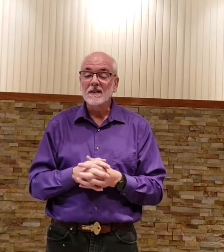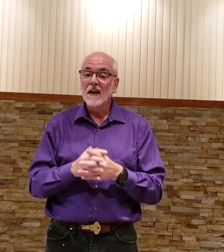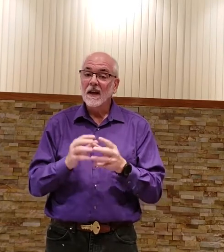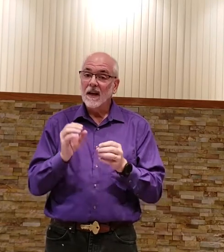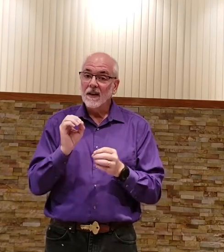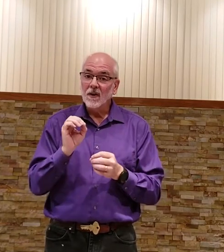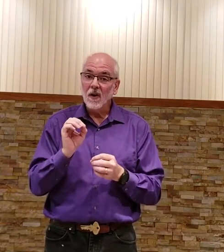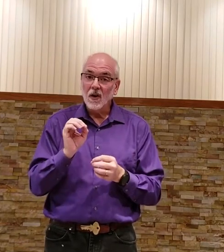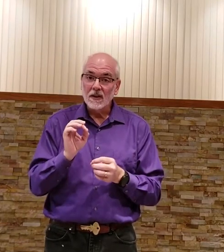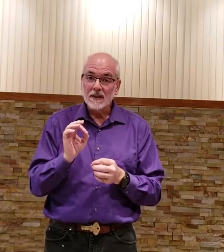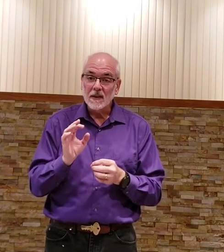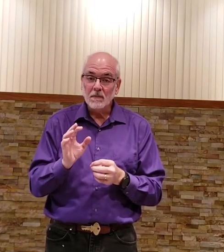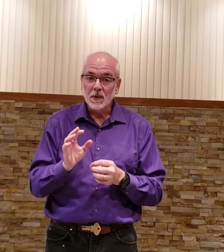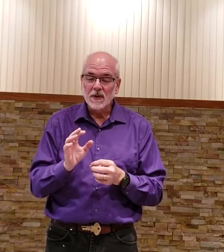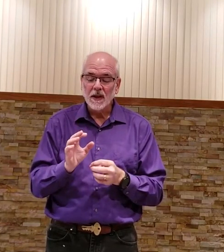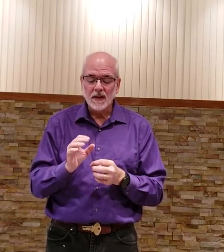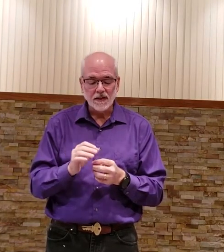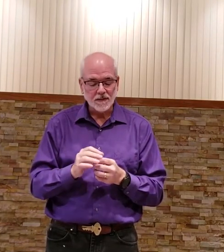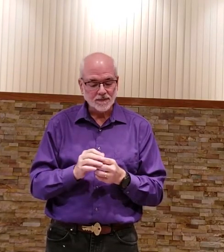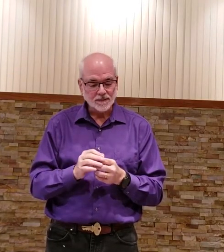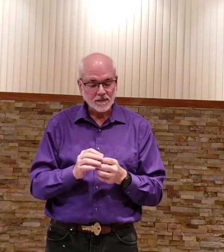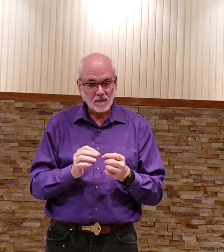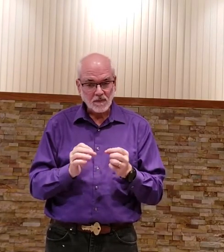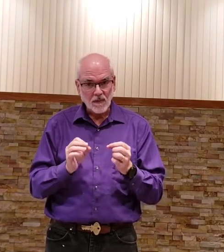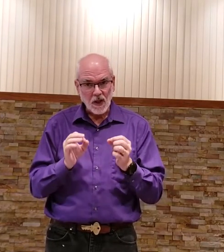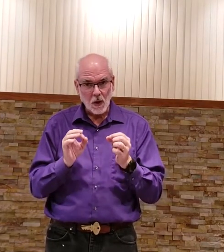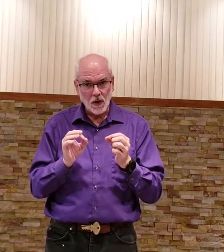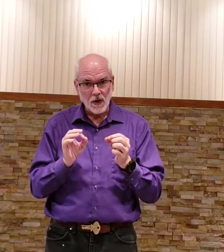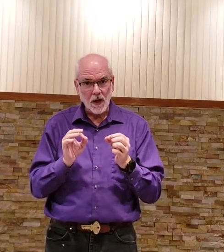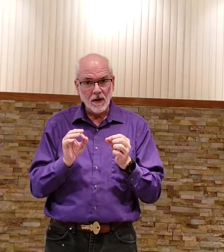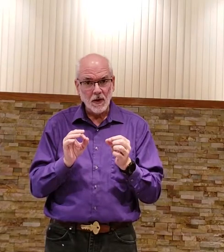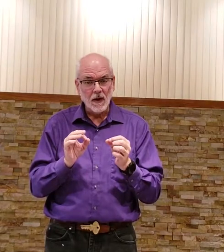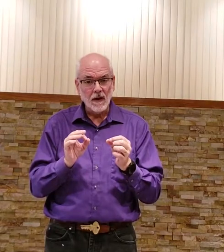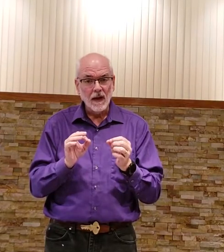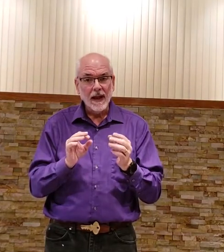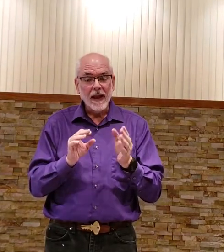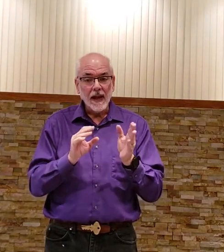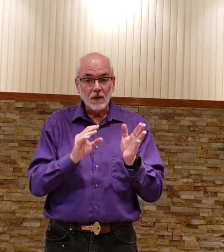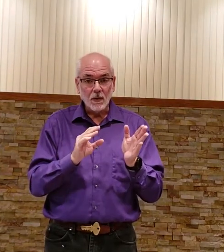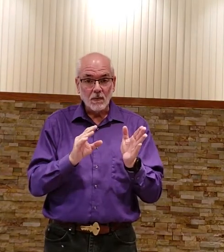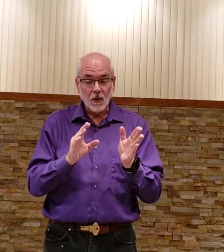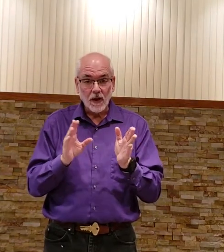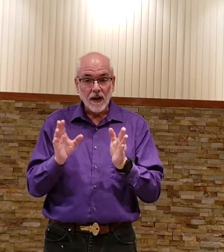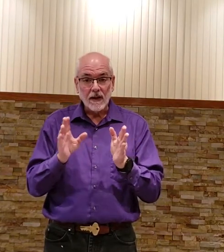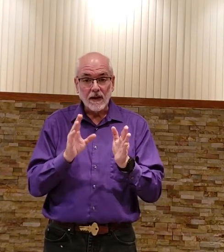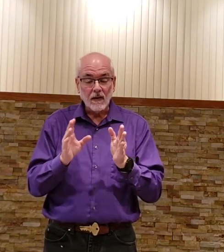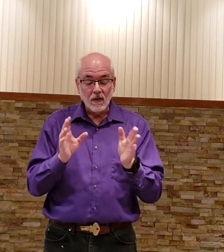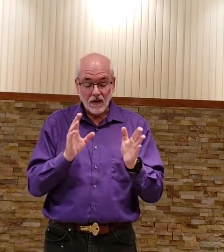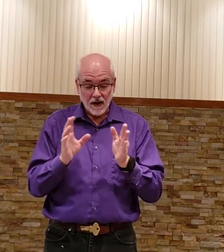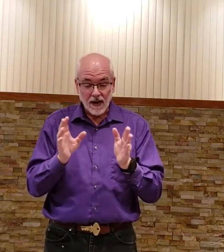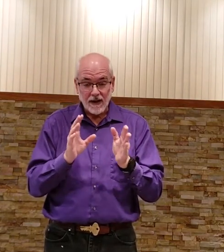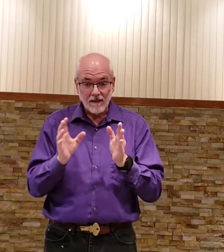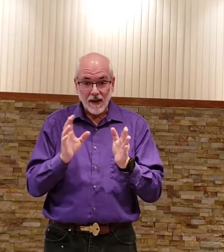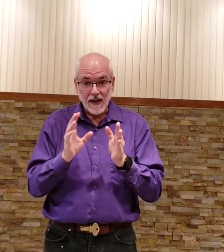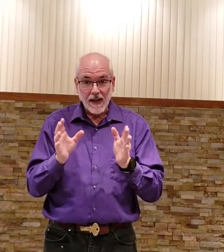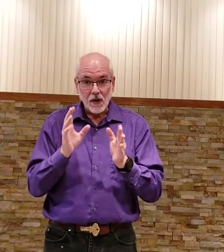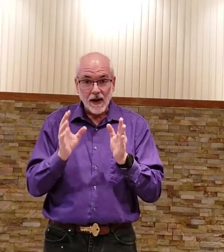and they're all simple signs so what you need to be doing is we're looking at getting your